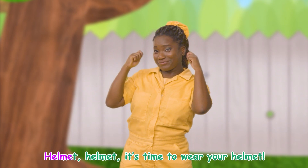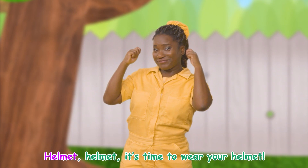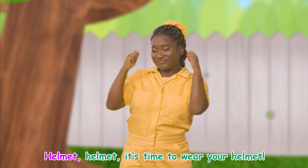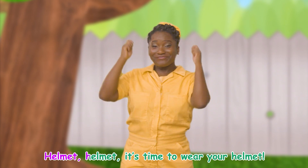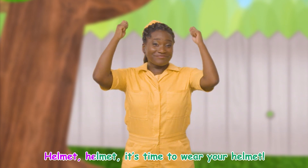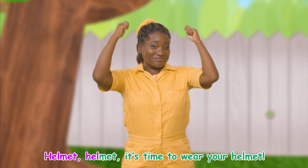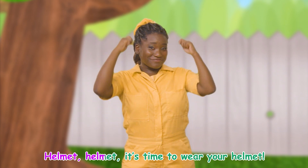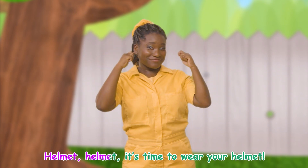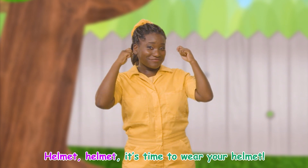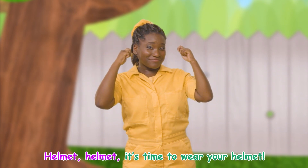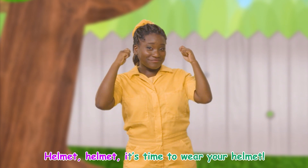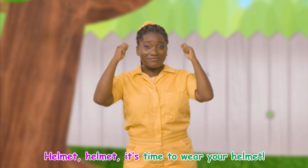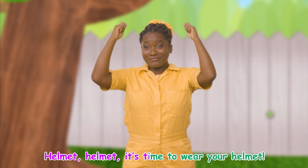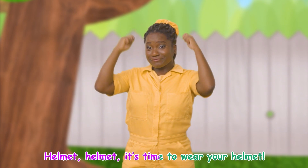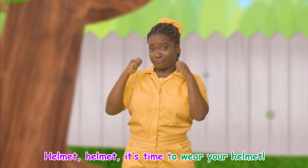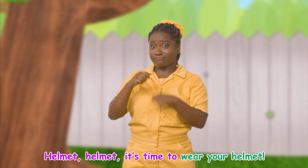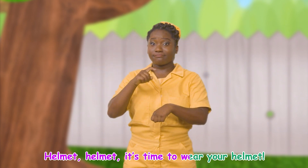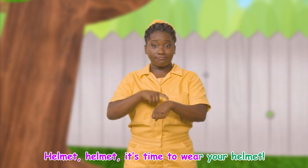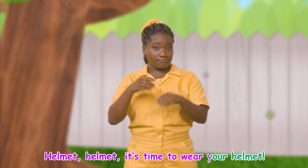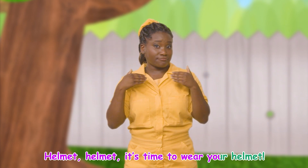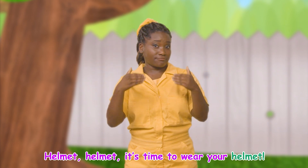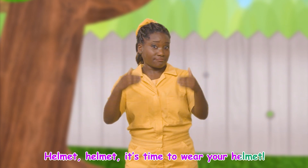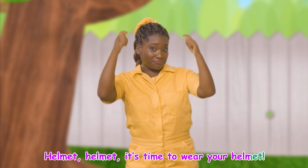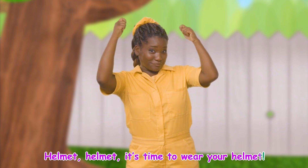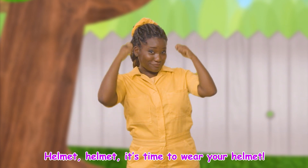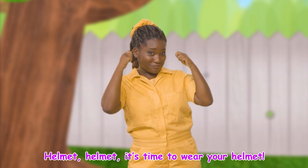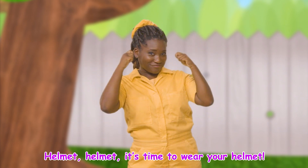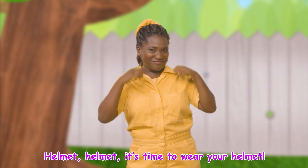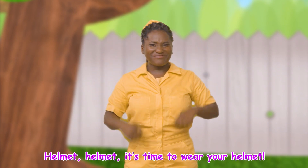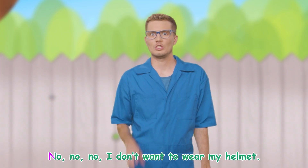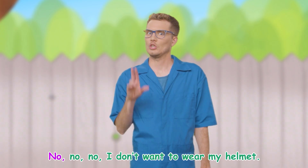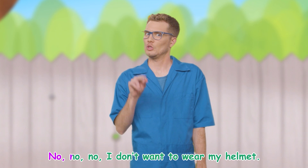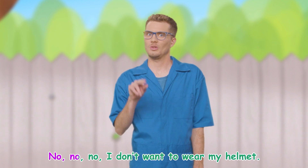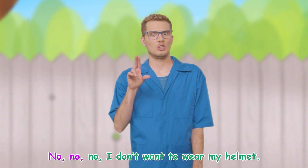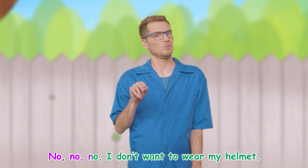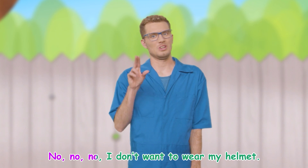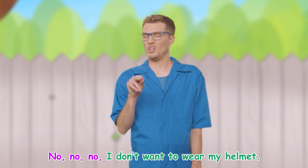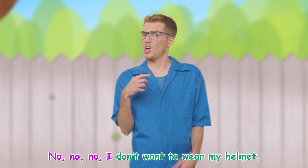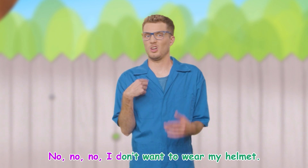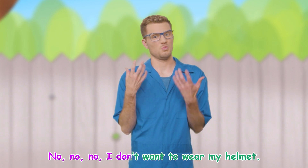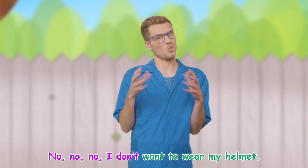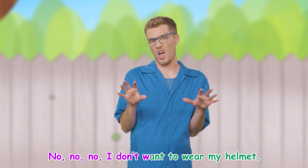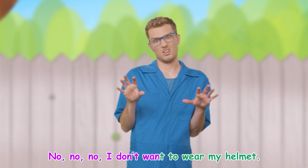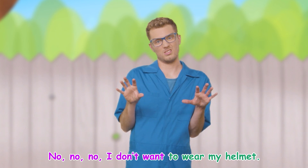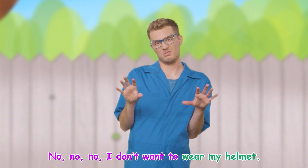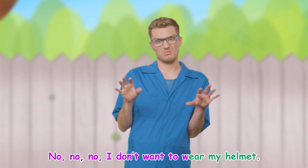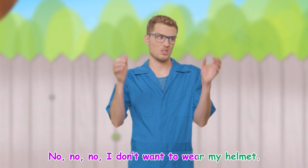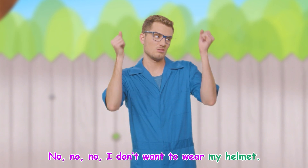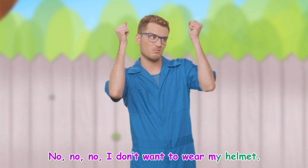Helmet, helmet It's time to wear your helmet No, no, no I don't want to wear